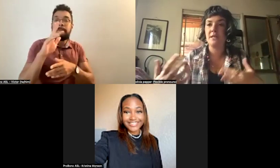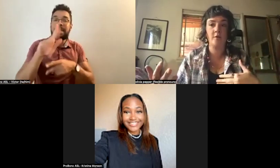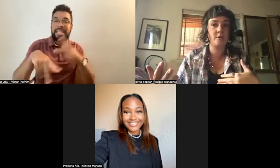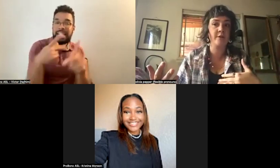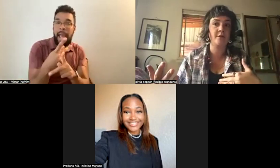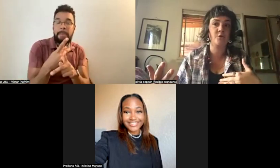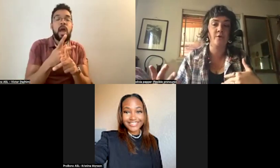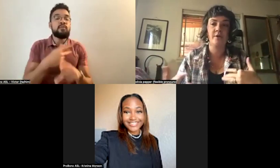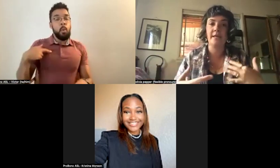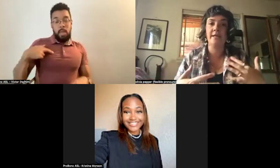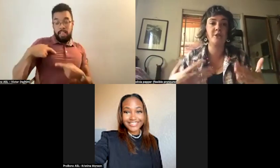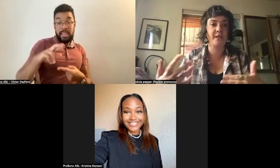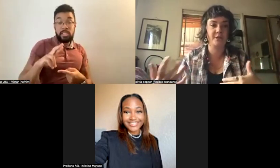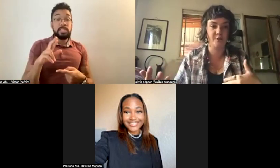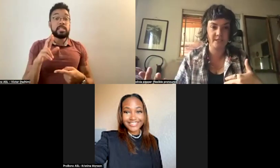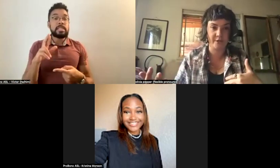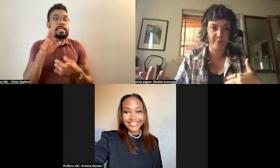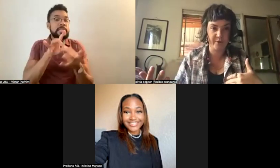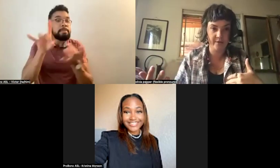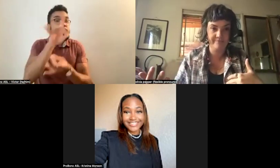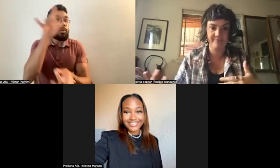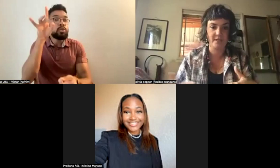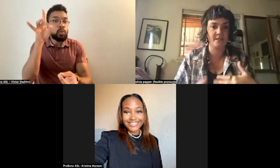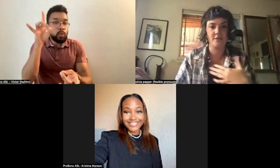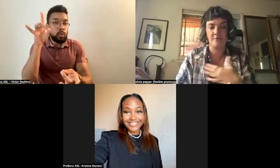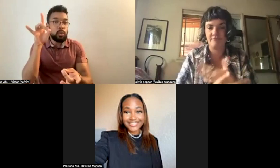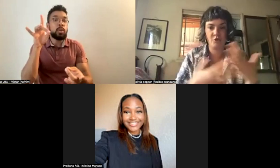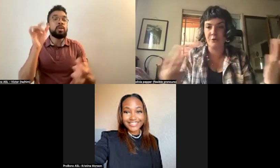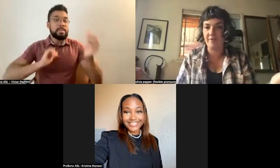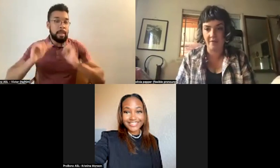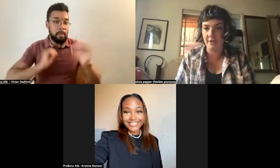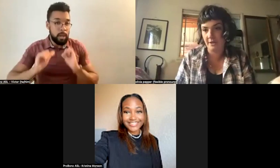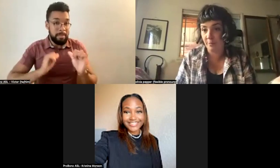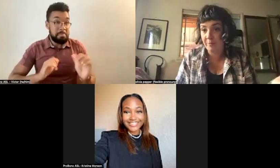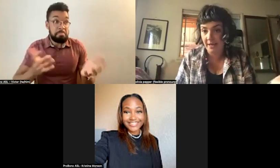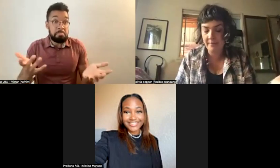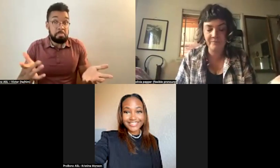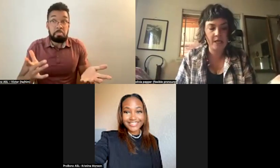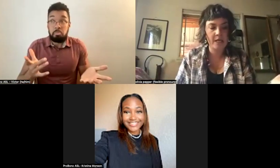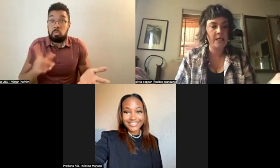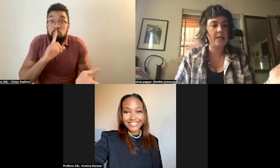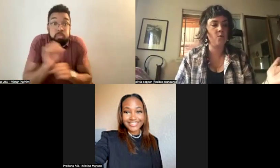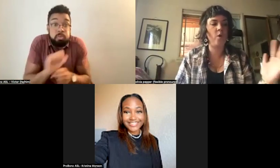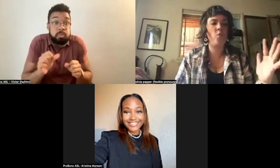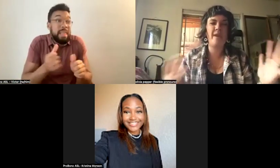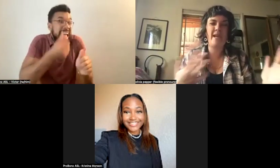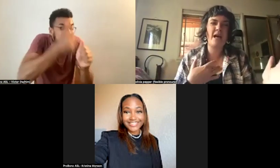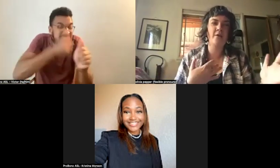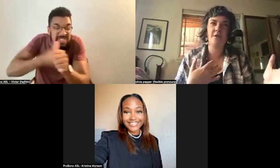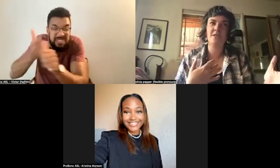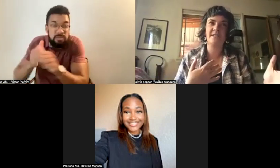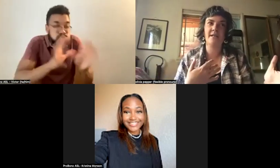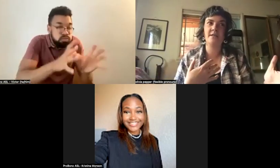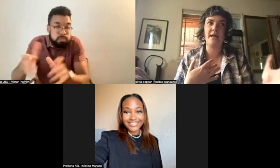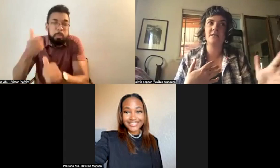psycho-spiritual initiation or ceremony. This is true of every human being. What we kind